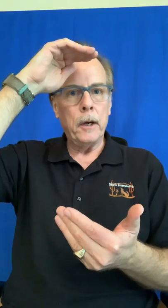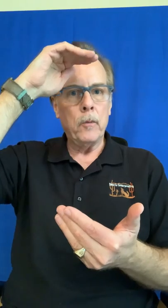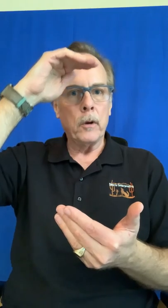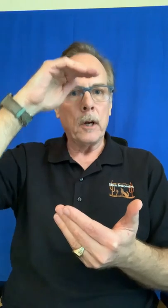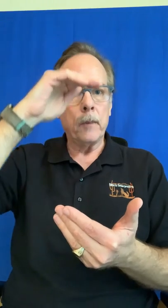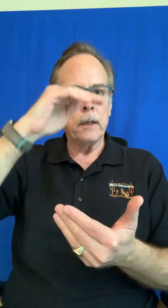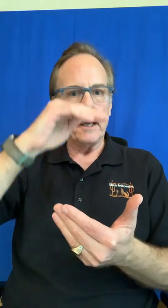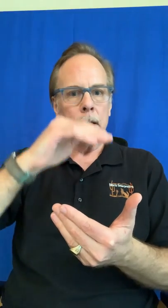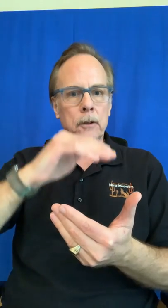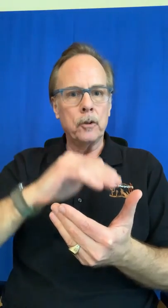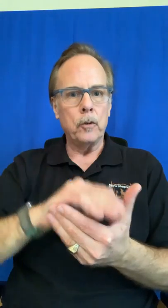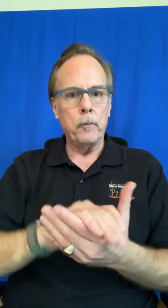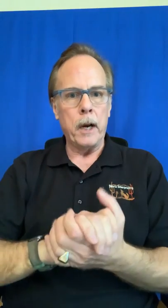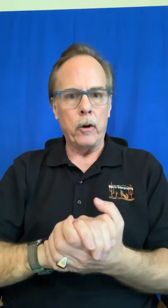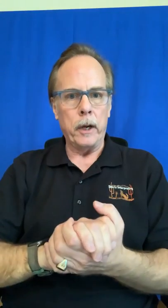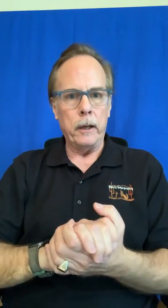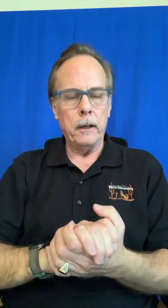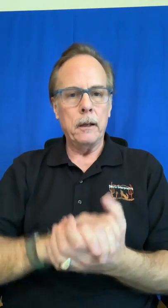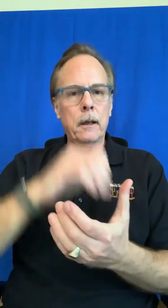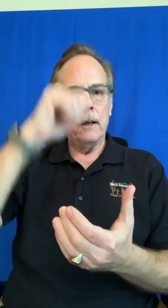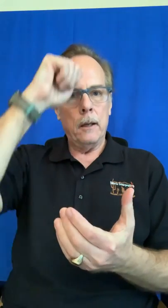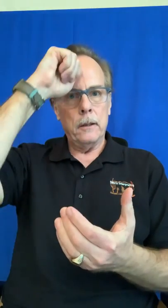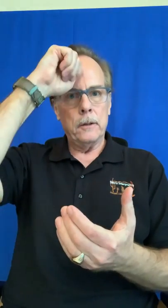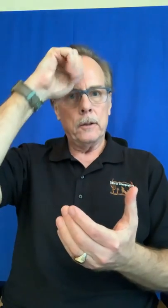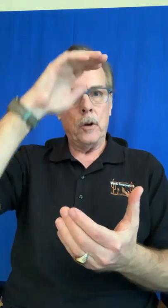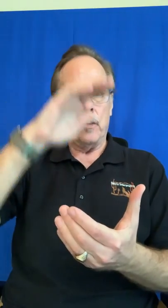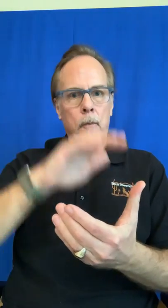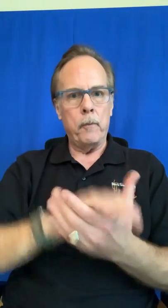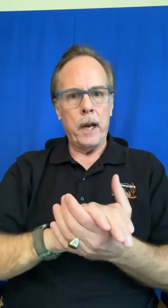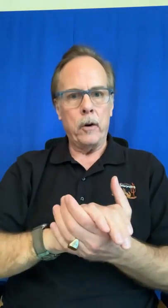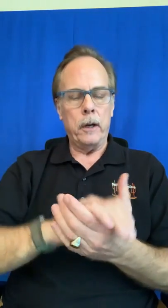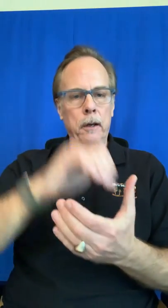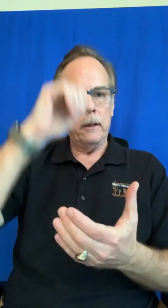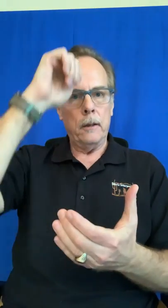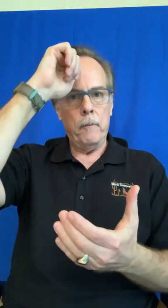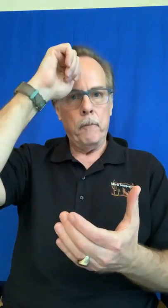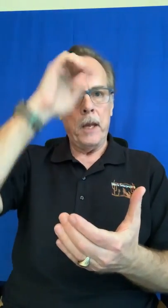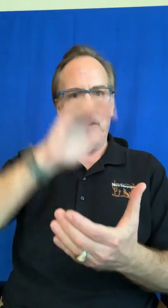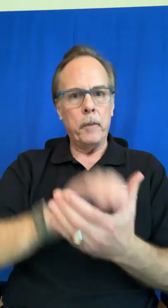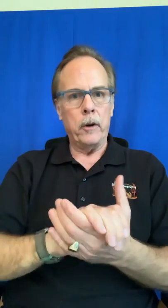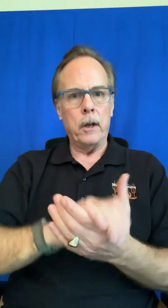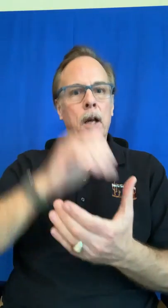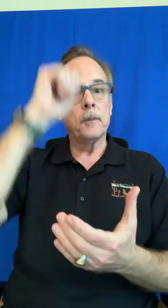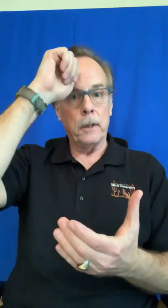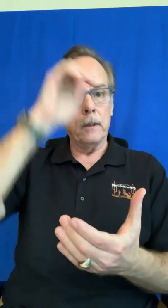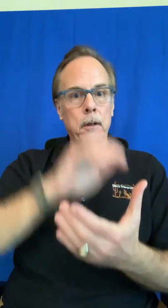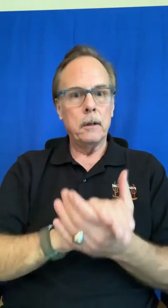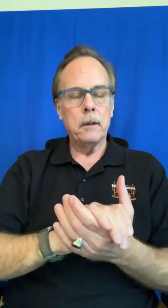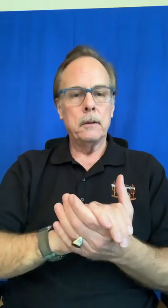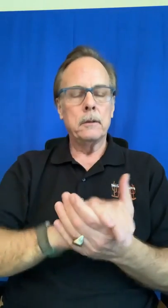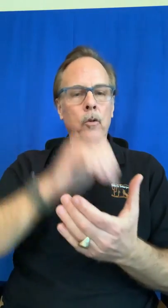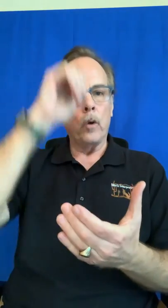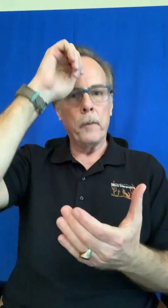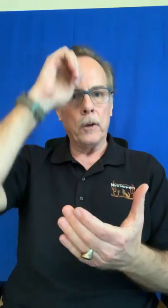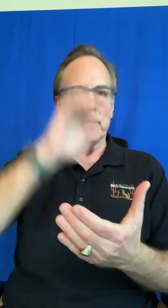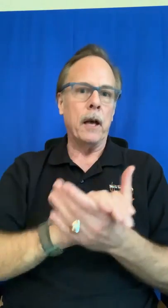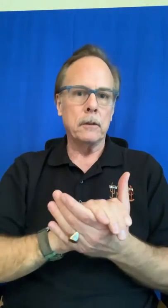and we're coming down to mary so mary male mary husband or male spouse